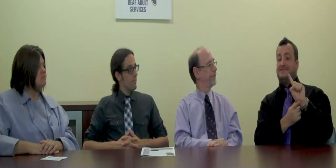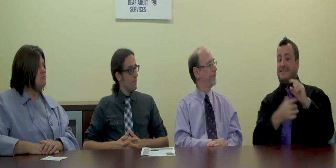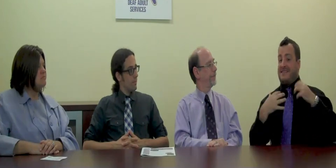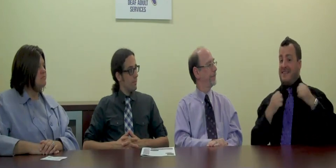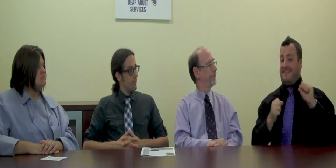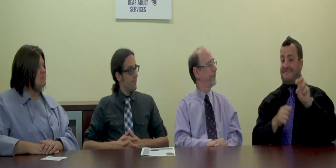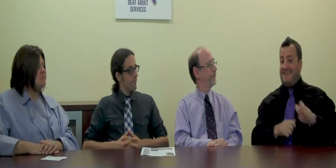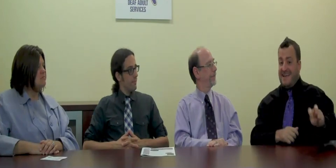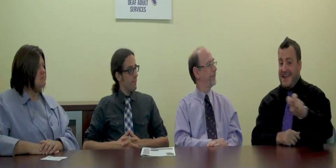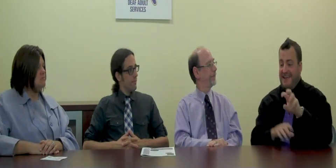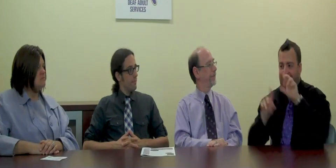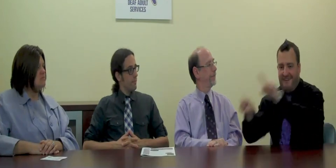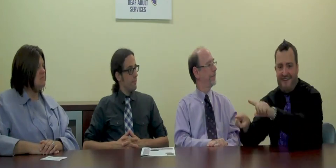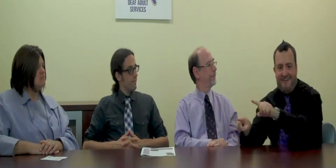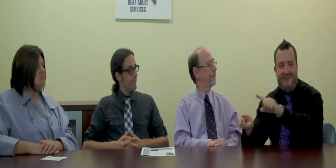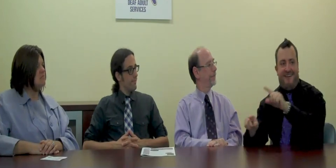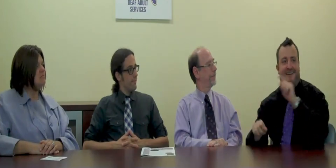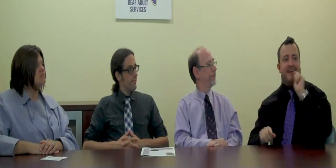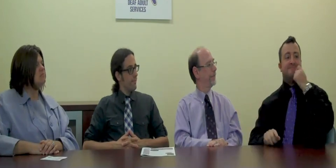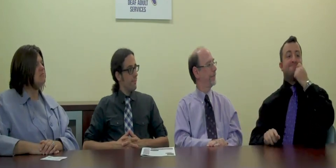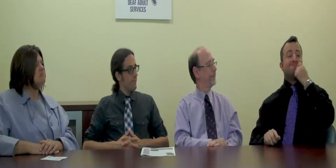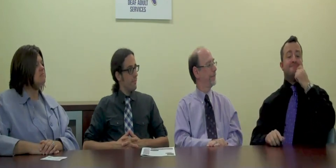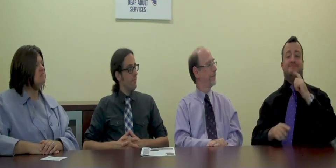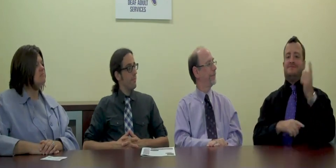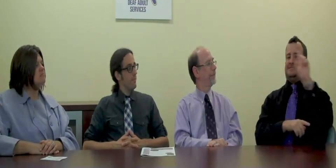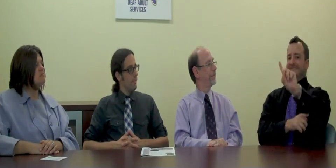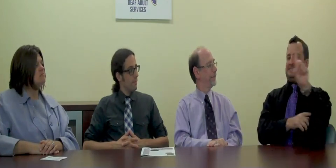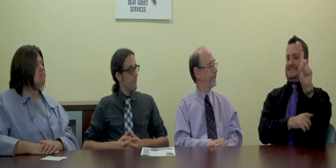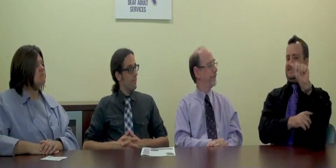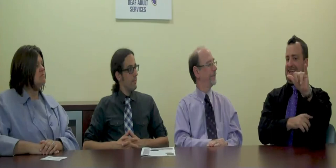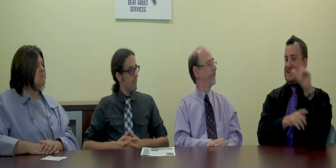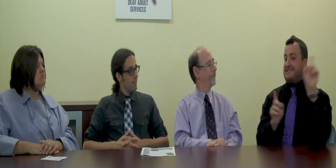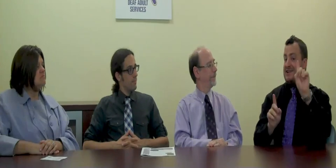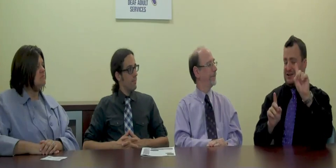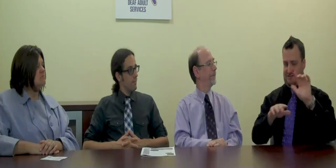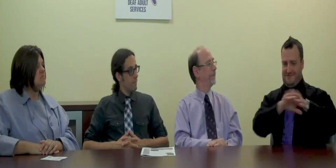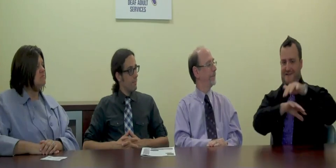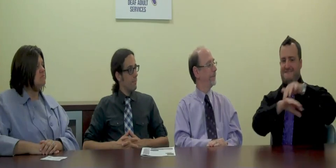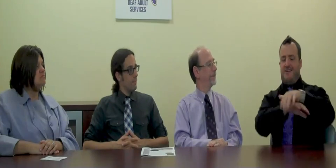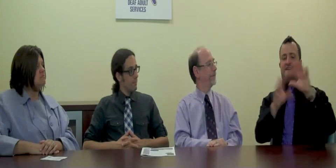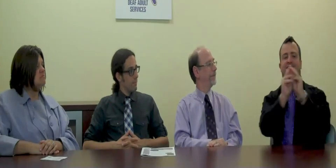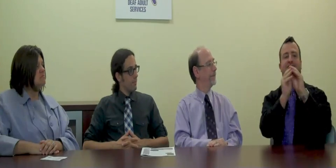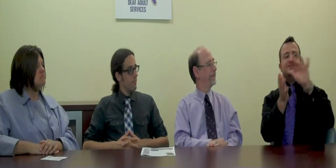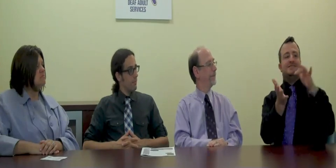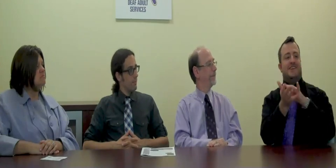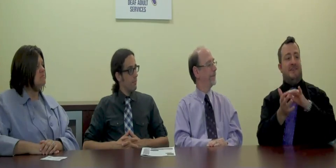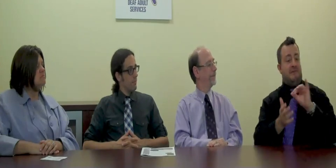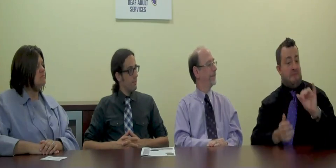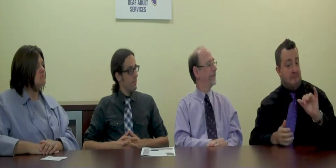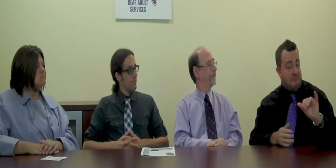SMSD Health Fair, DD Day at the Niagara Falls Convention Center,